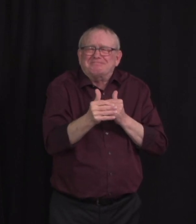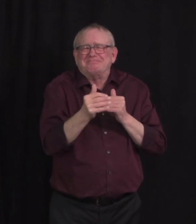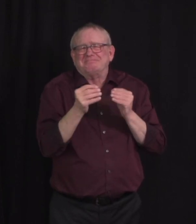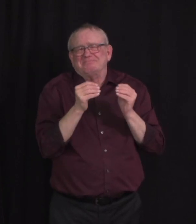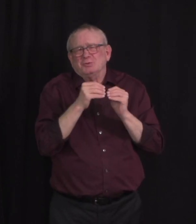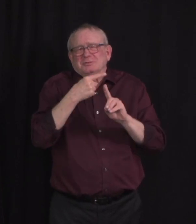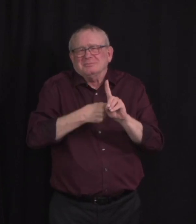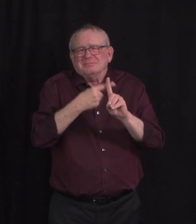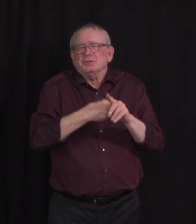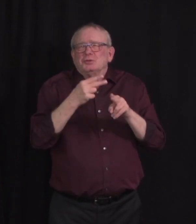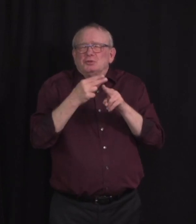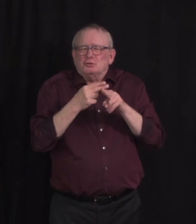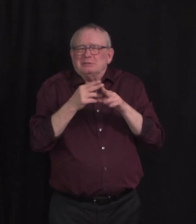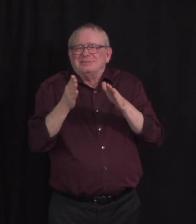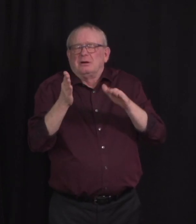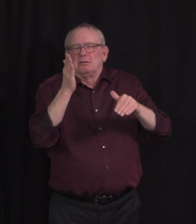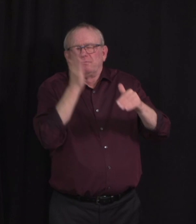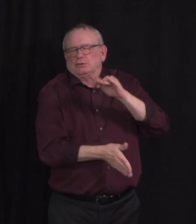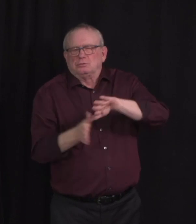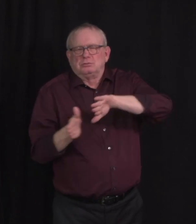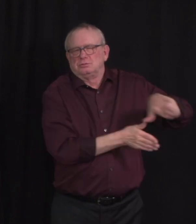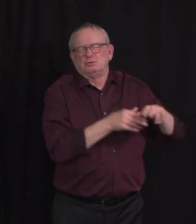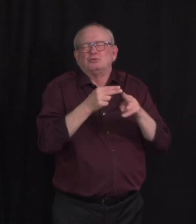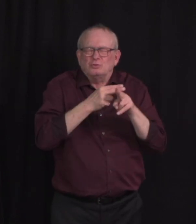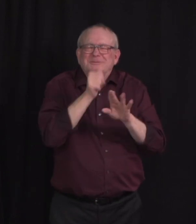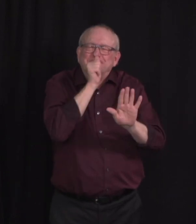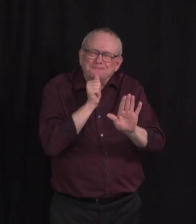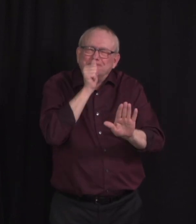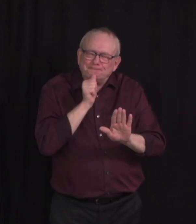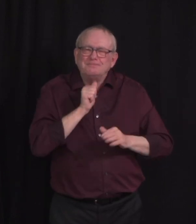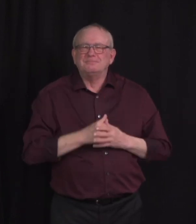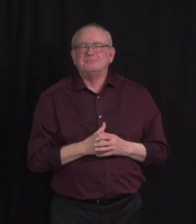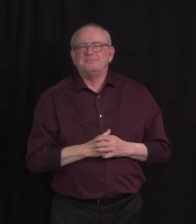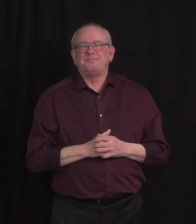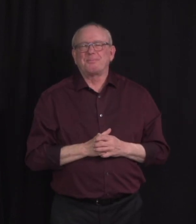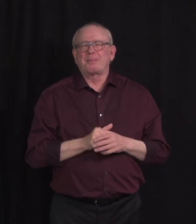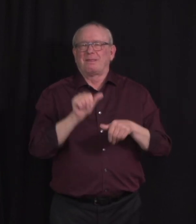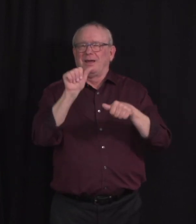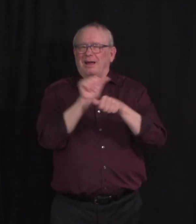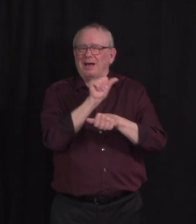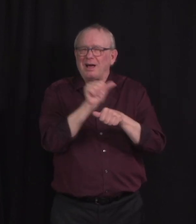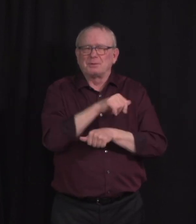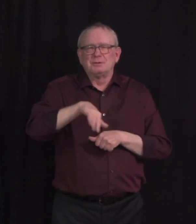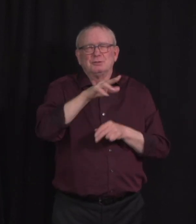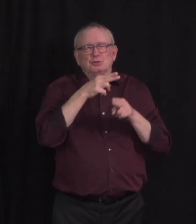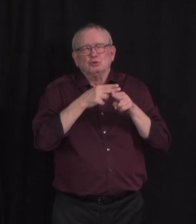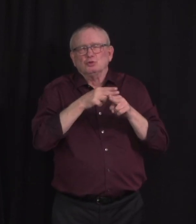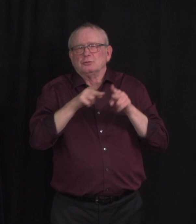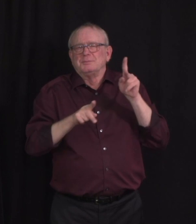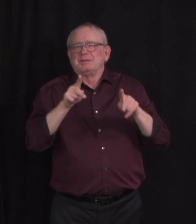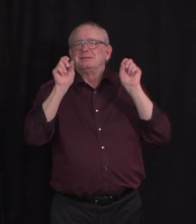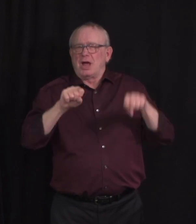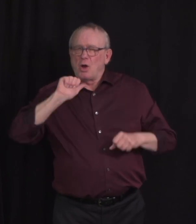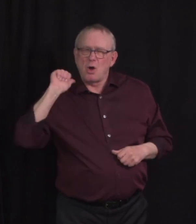With the provincial vaccination program that will see every adult Albertan who wants to be vaccinated receive their first dose by the end of June